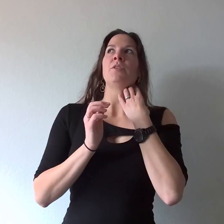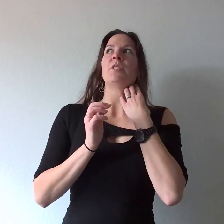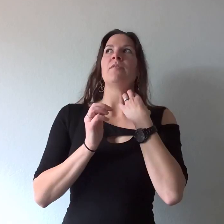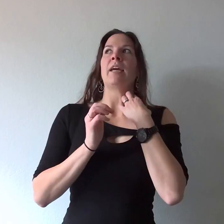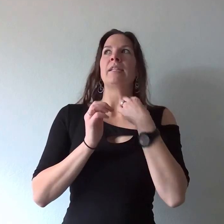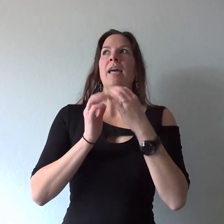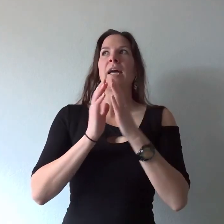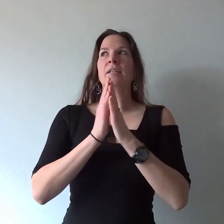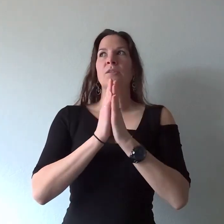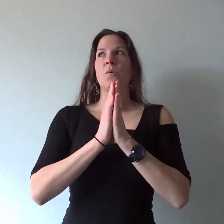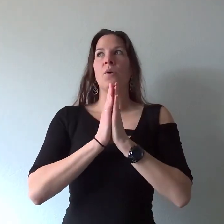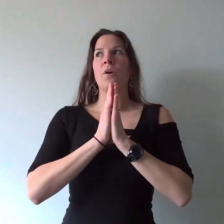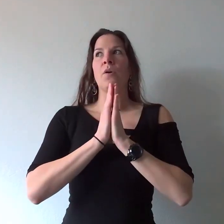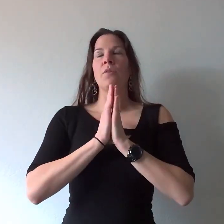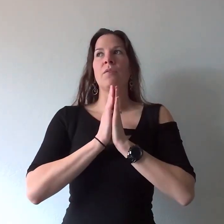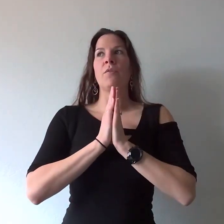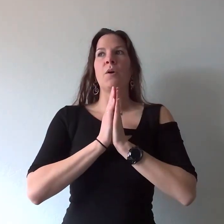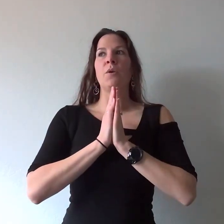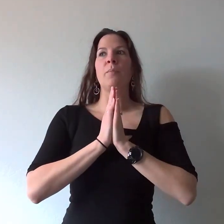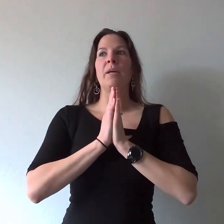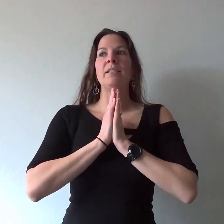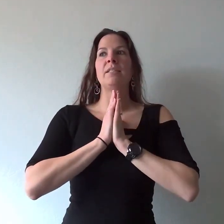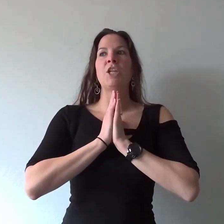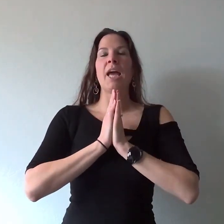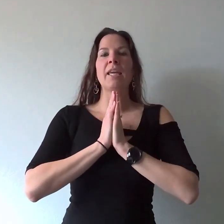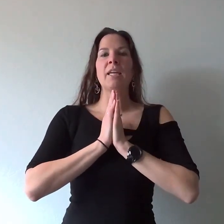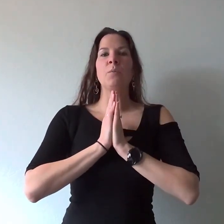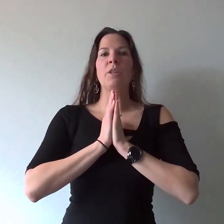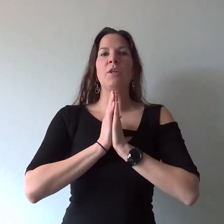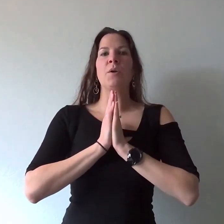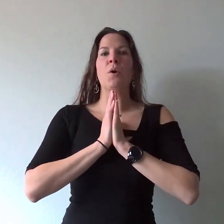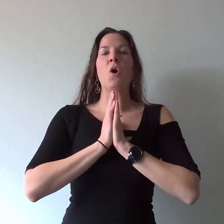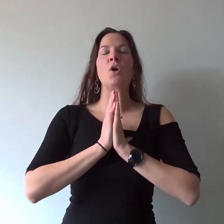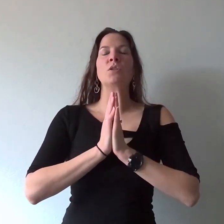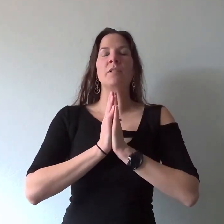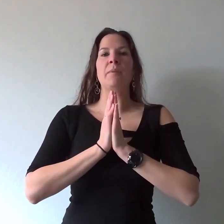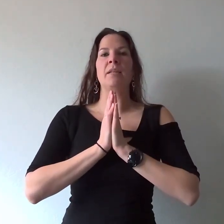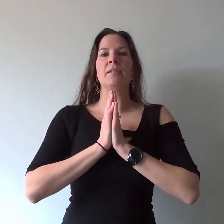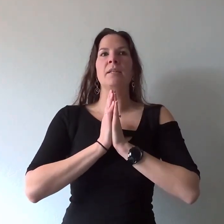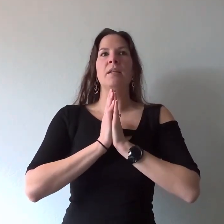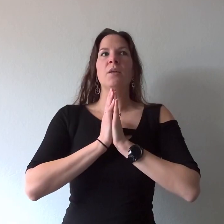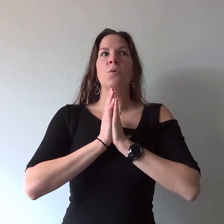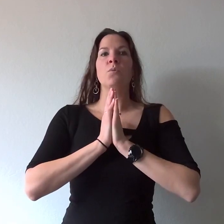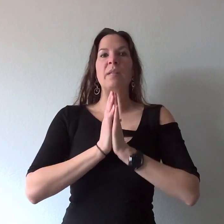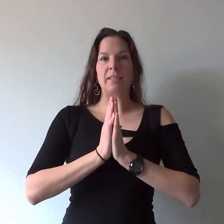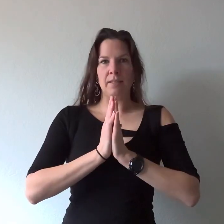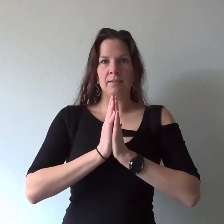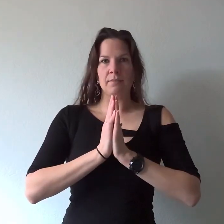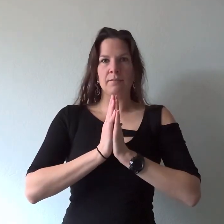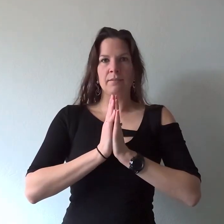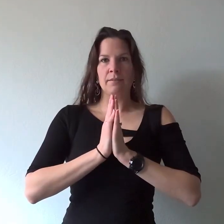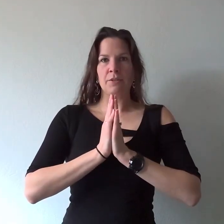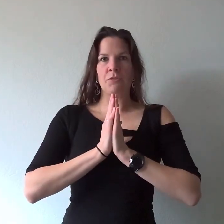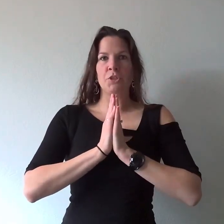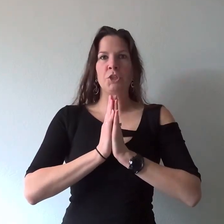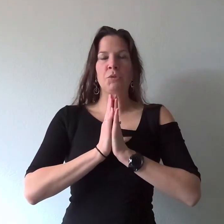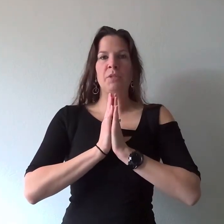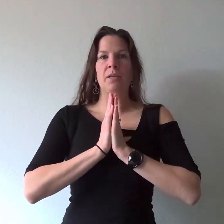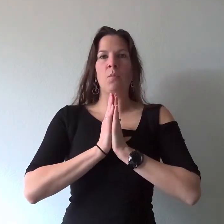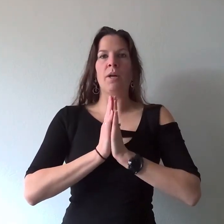just via text or over the phone but check in with your ultimate reason for choosing what